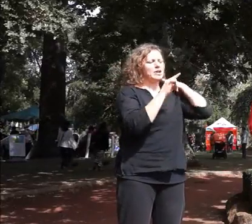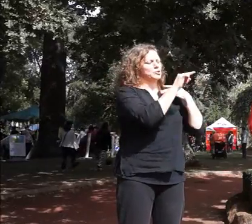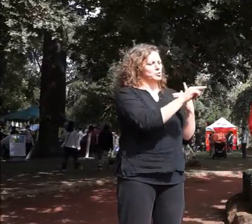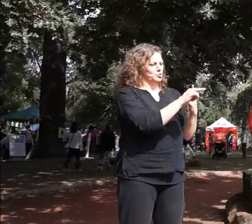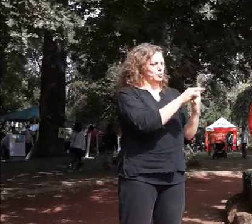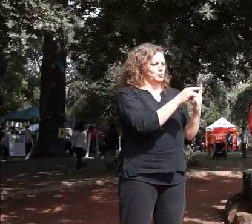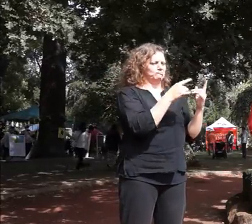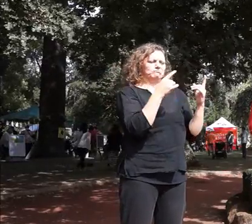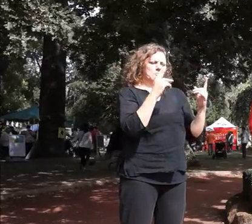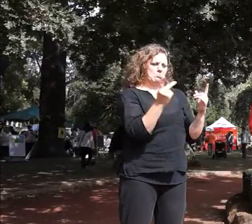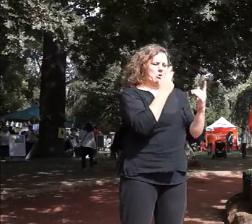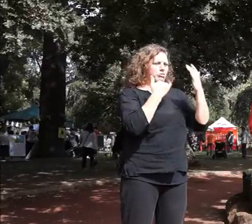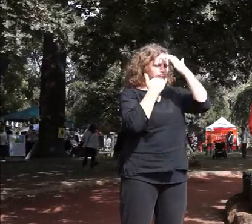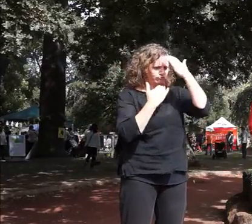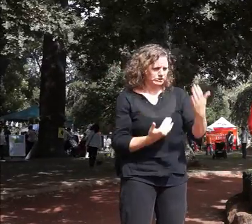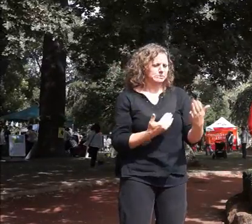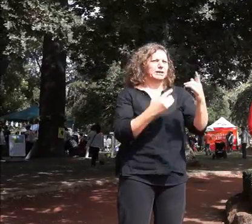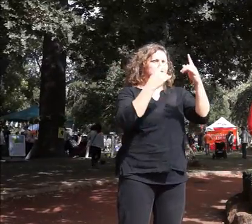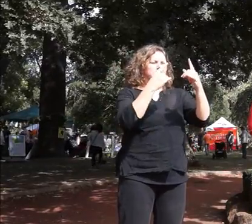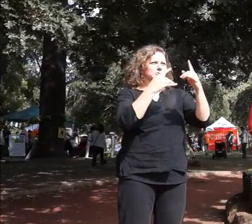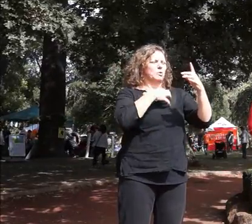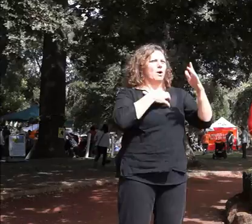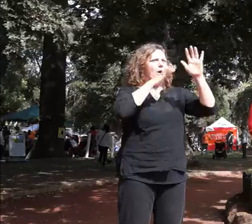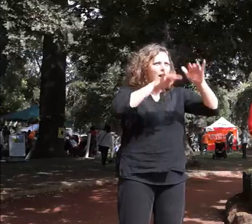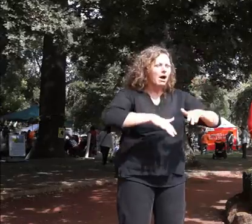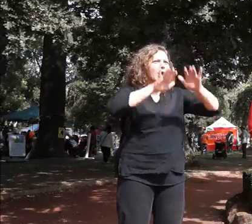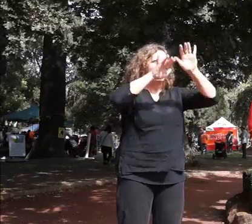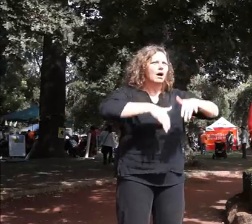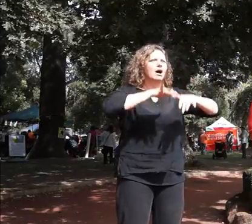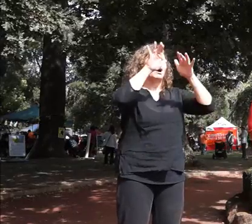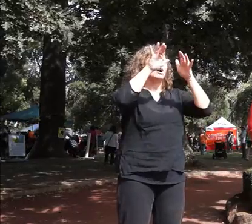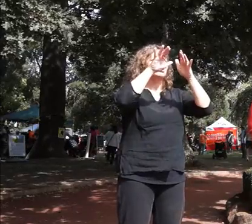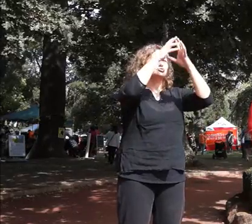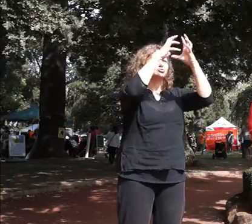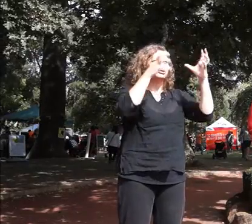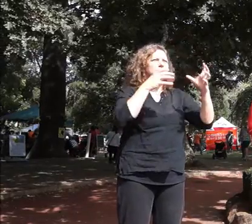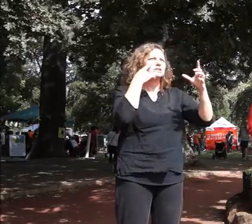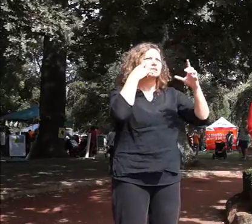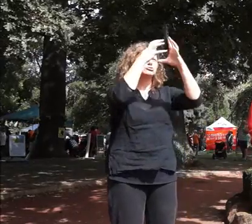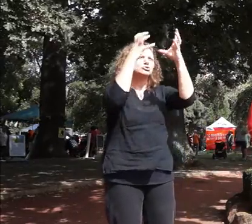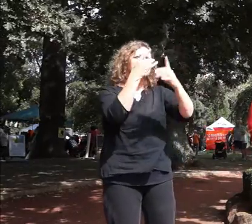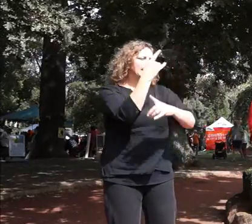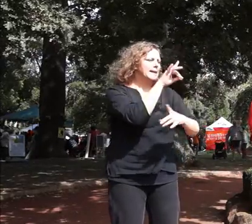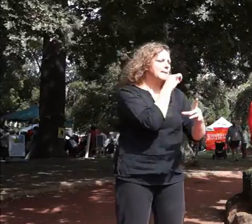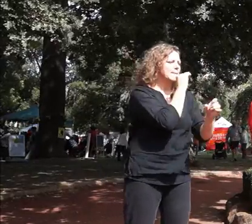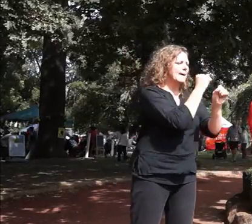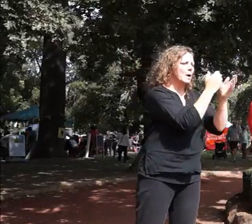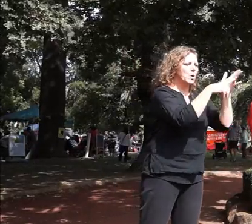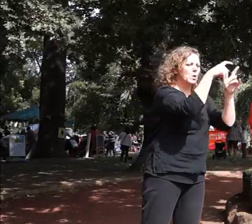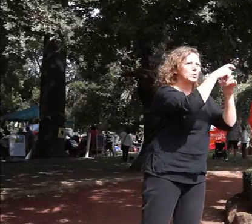Now I do see the still living tree, and the man-god stilled in time and space, as kindred spirits